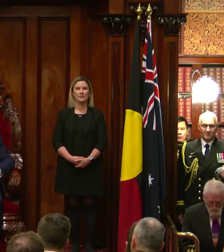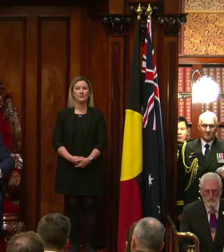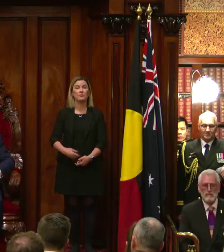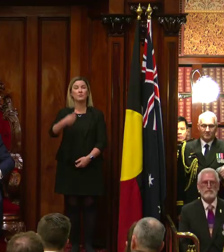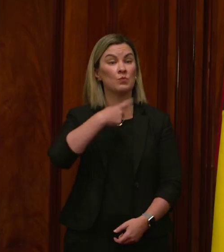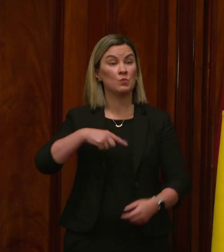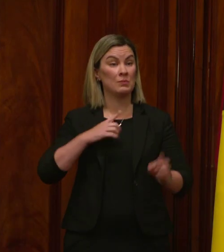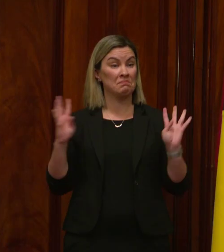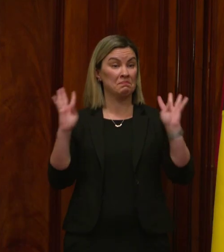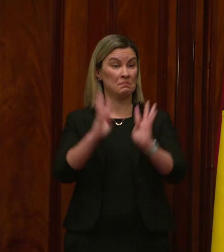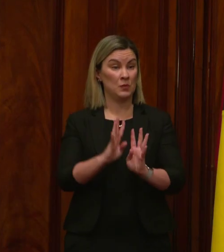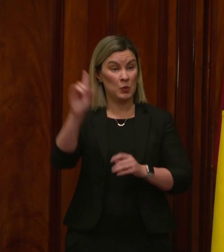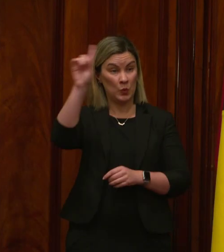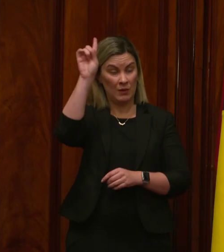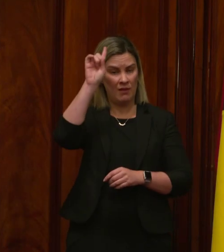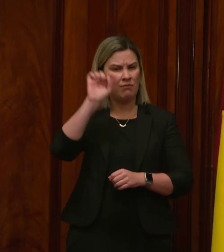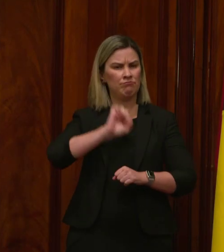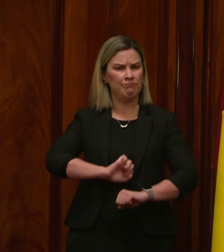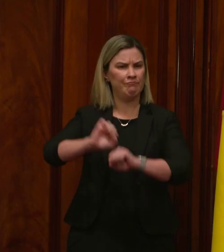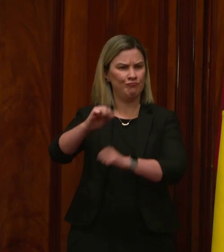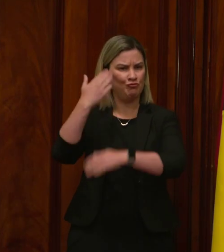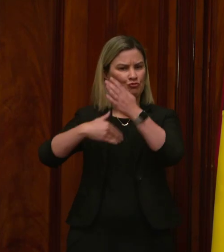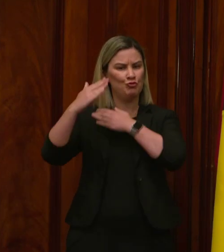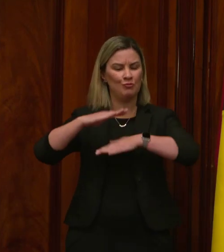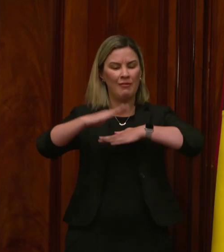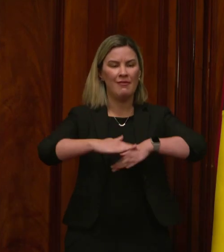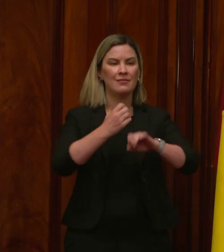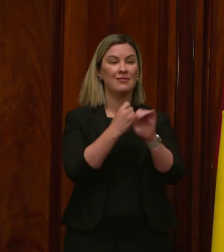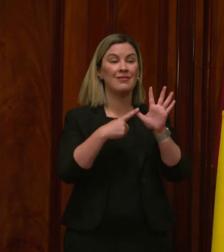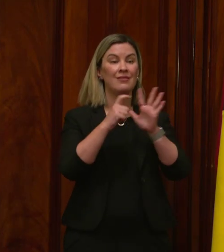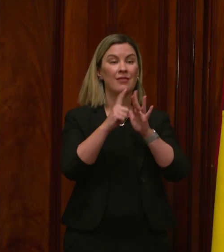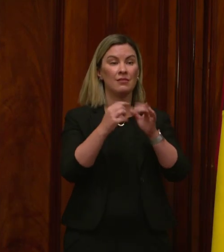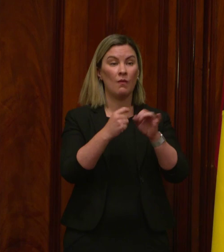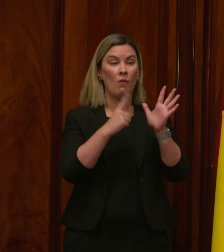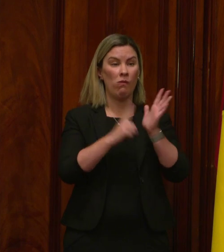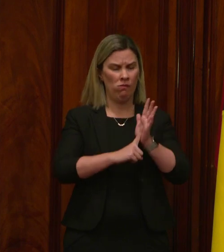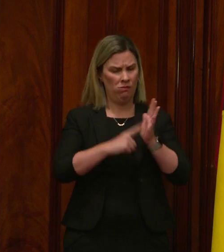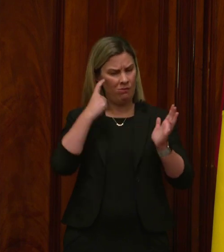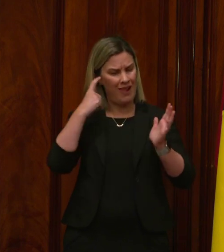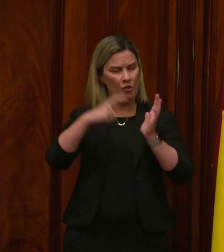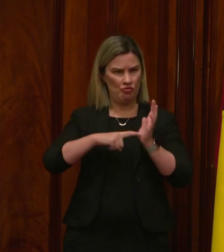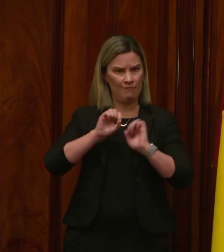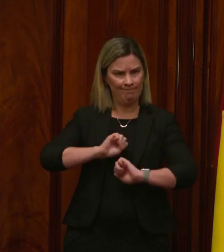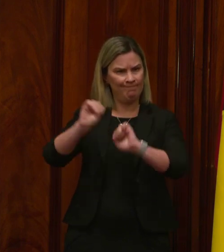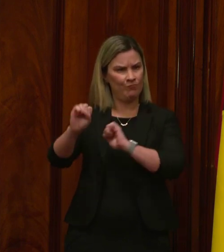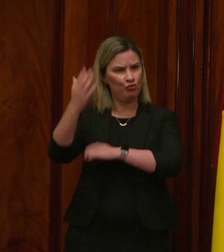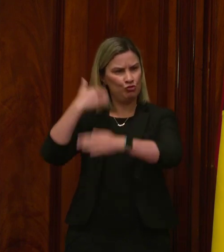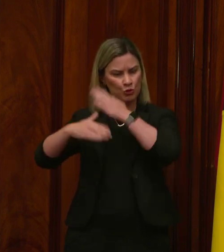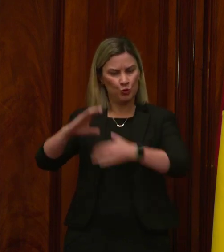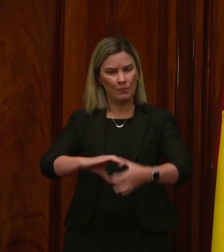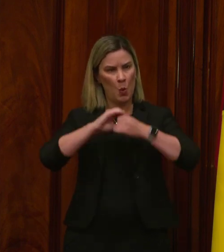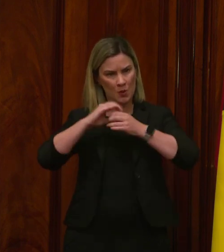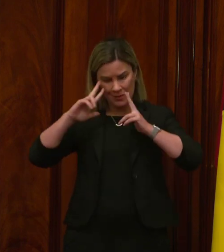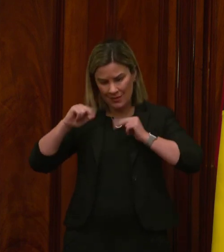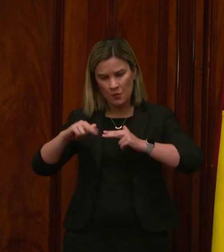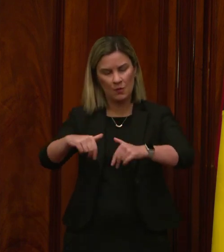We are meeting today on the traditional lands of the Gadigal. I acknowledge them as the custodians and traditional owners